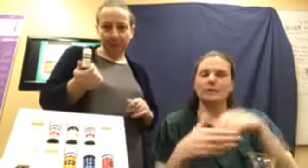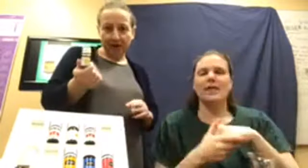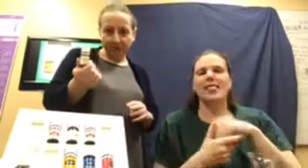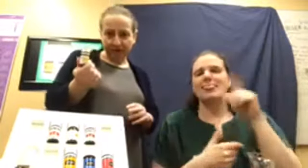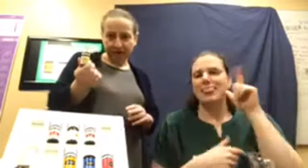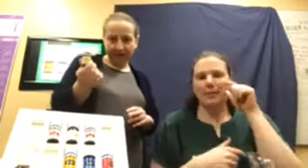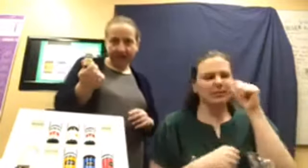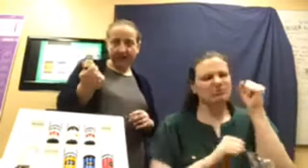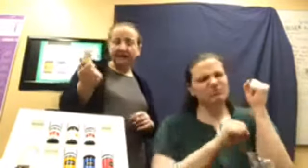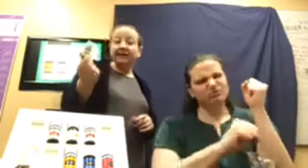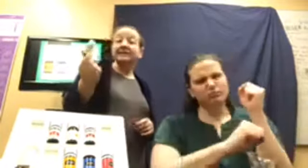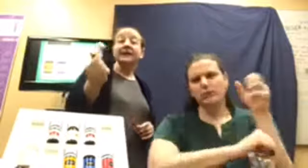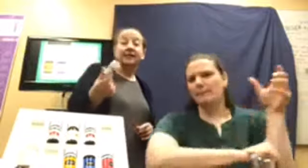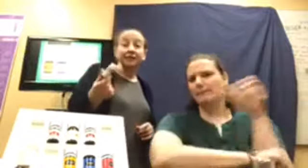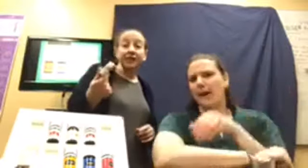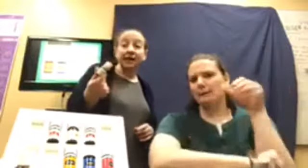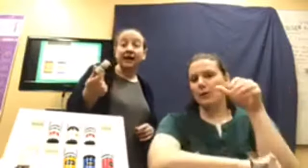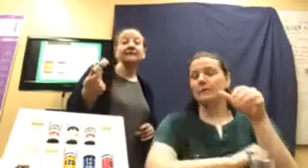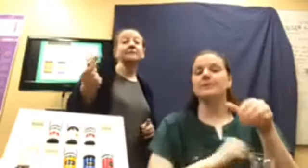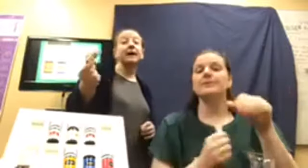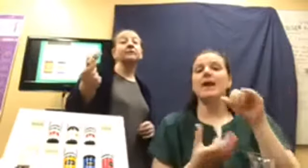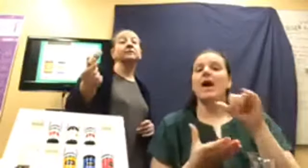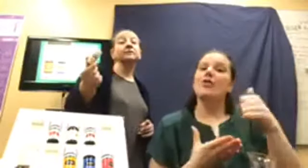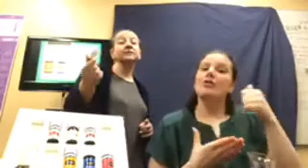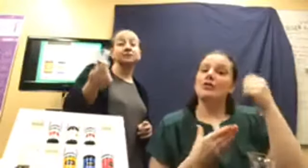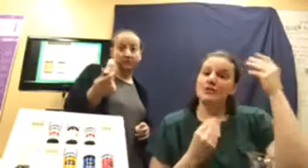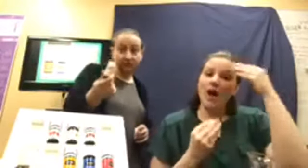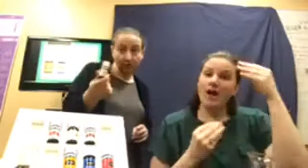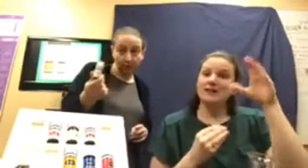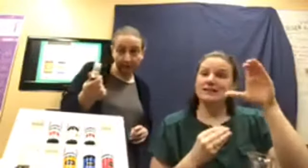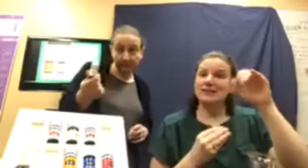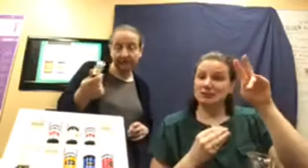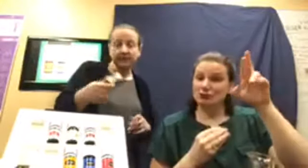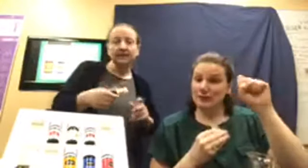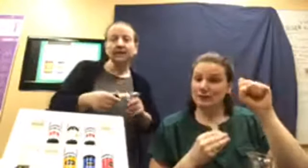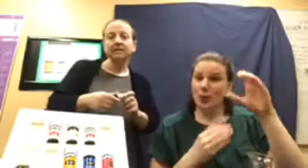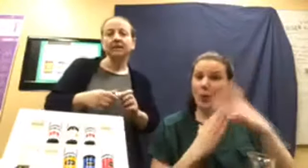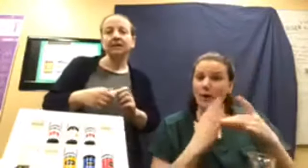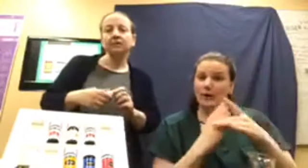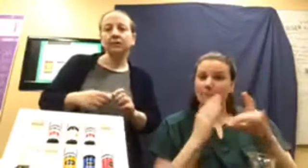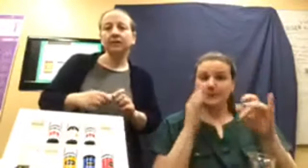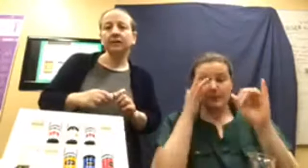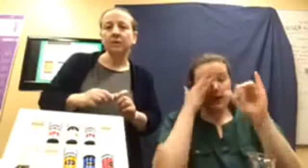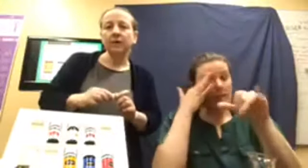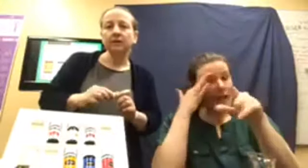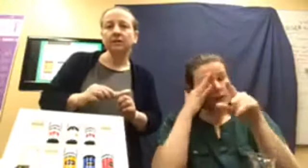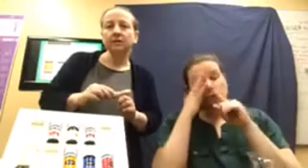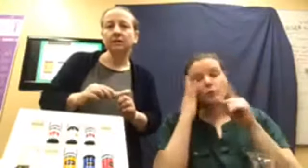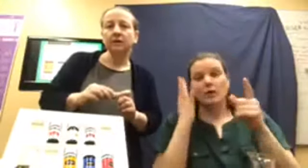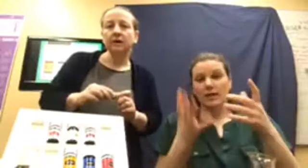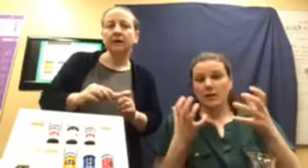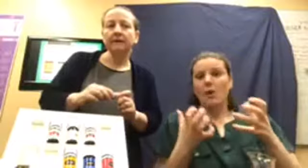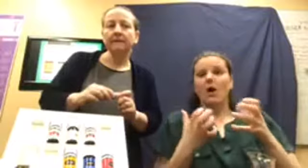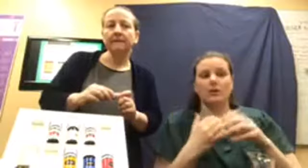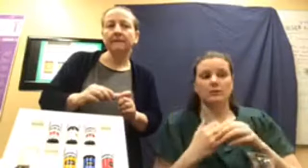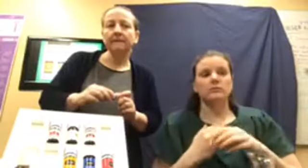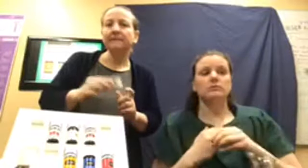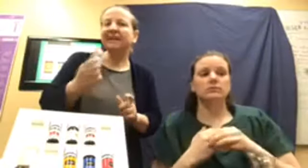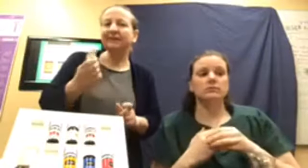powerful for that. And the other thought I have about citrus oils is that you really want to, um, be careful